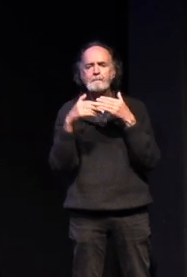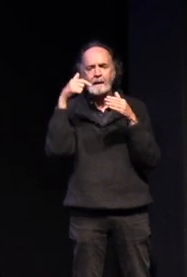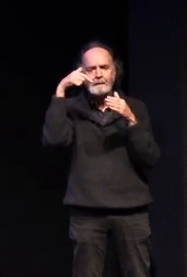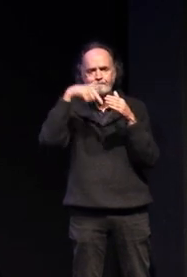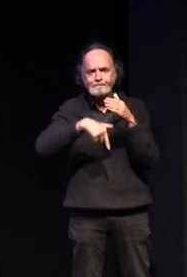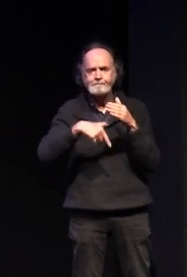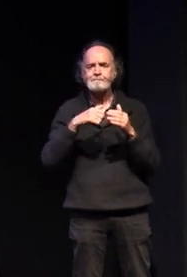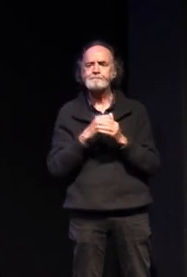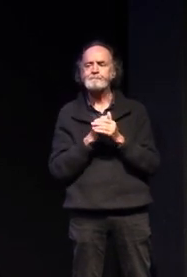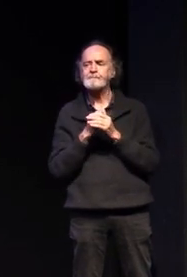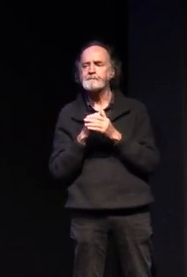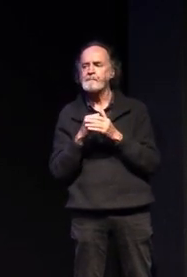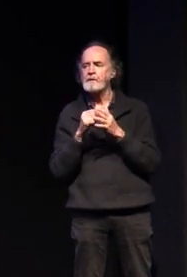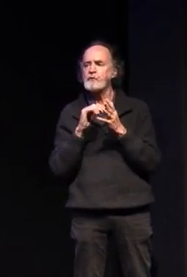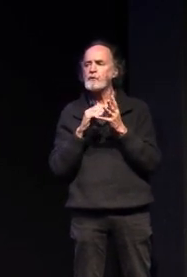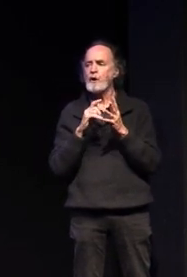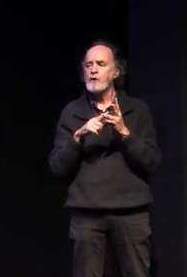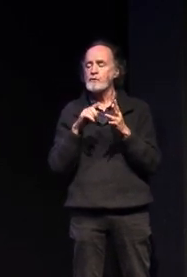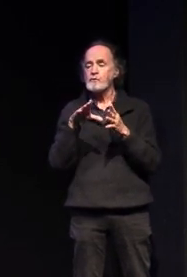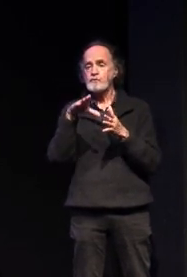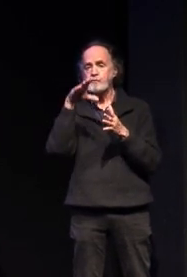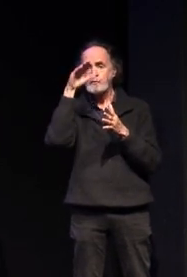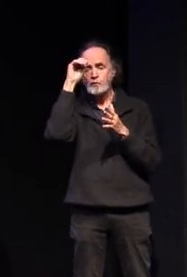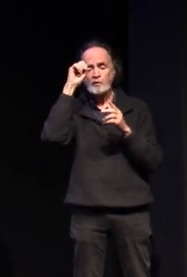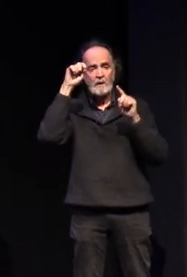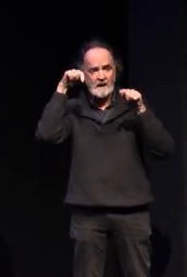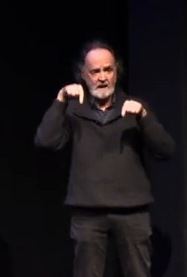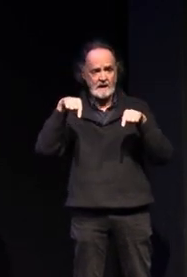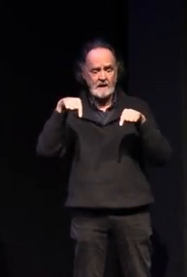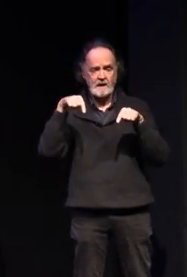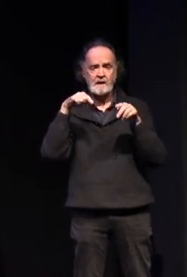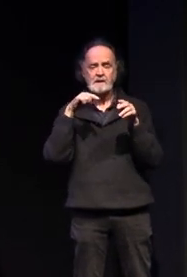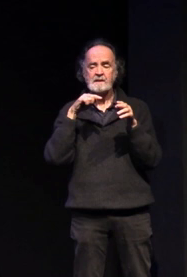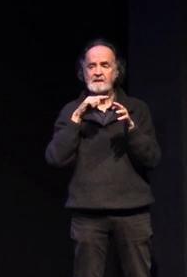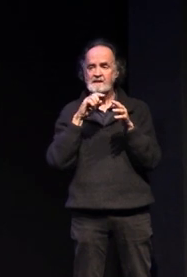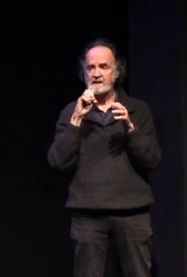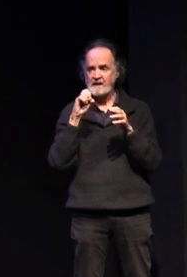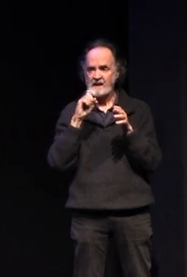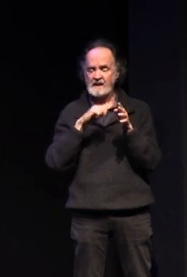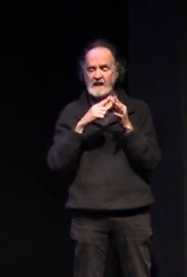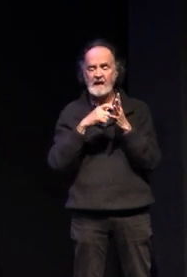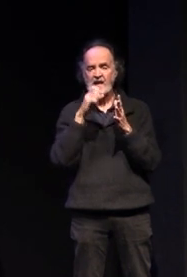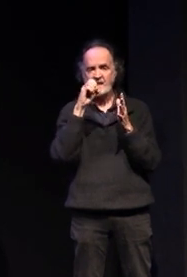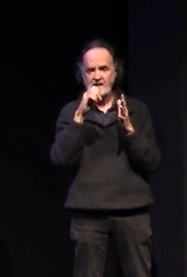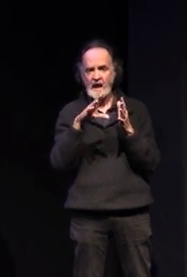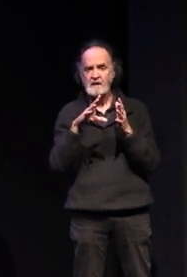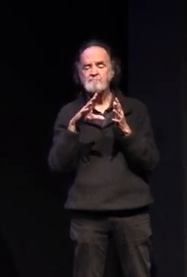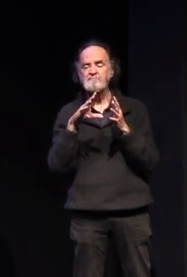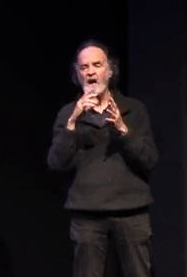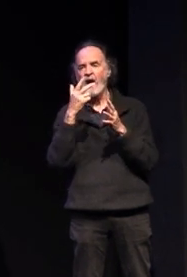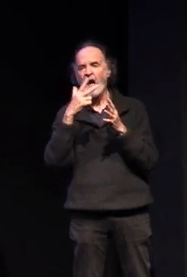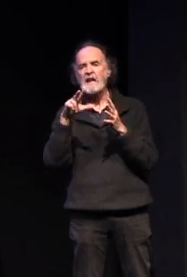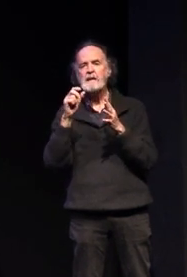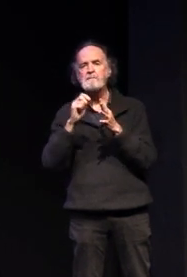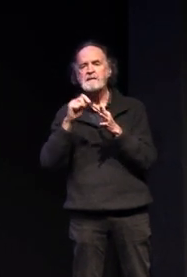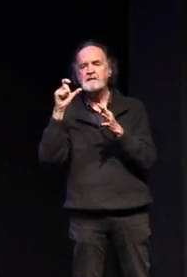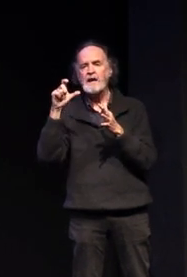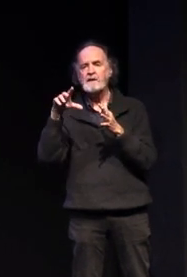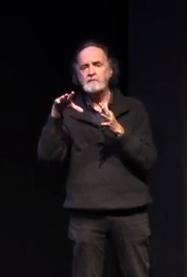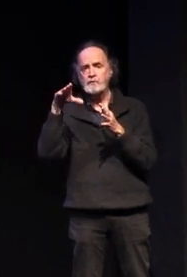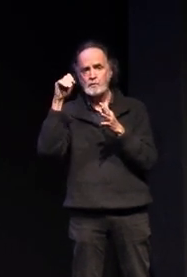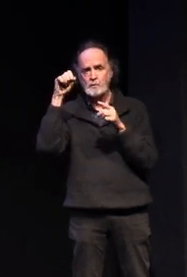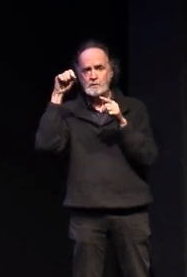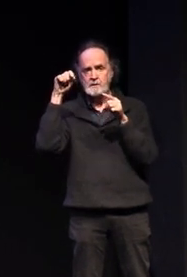so for students currently at our seven to ten colleges dale mentions takes about 80 percent of our new students every year